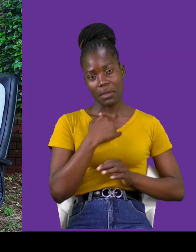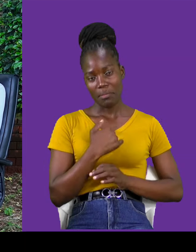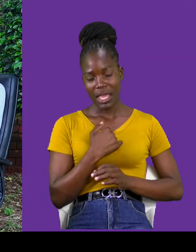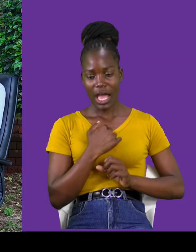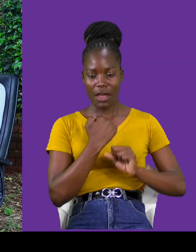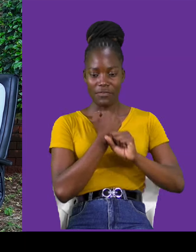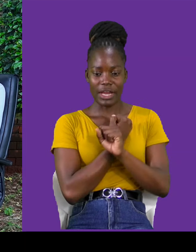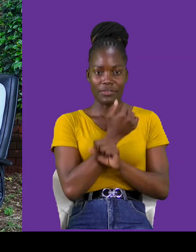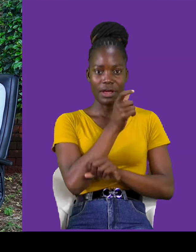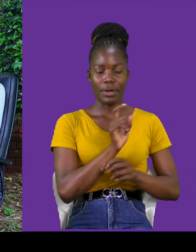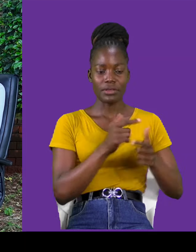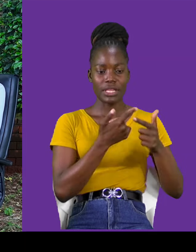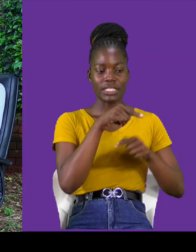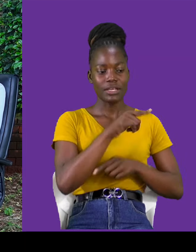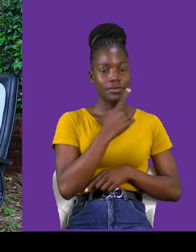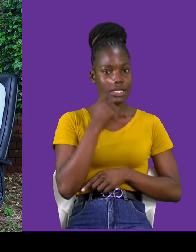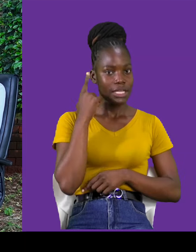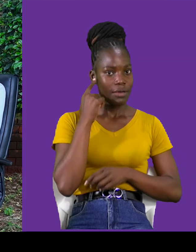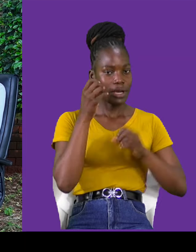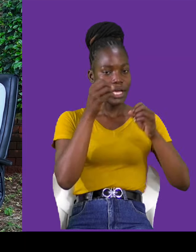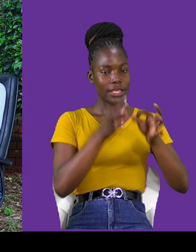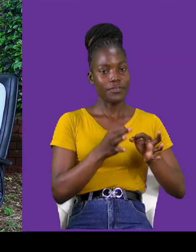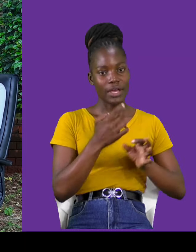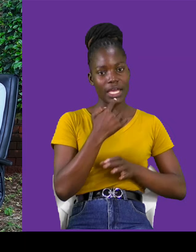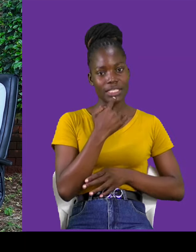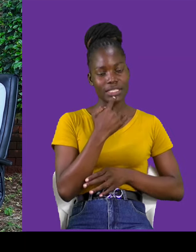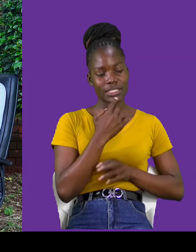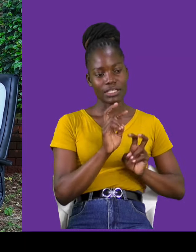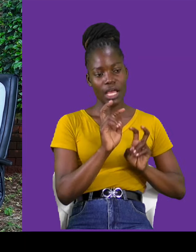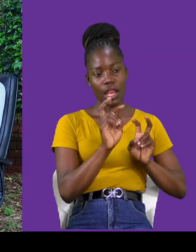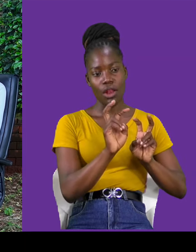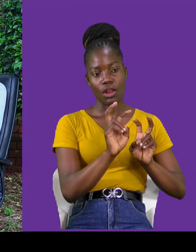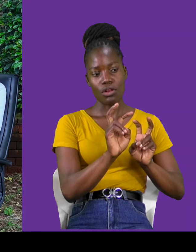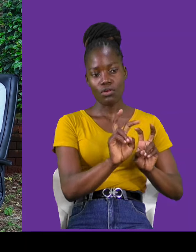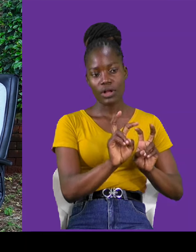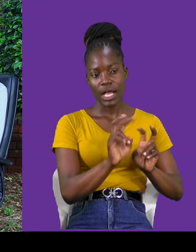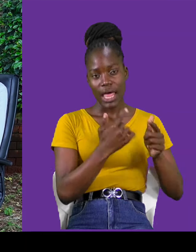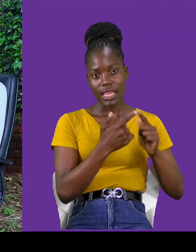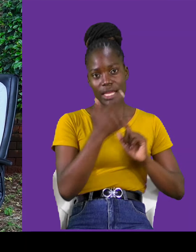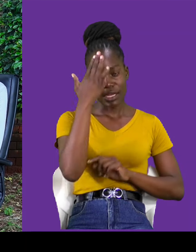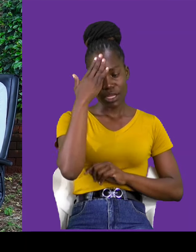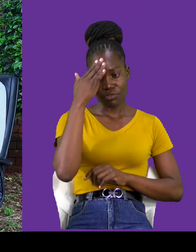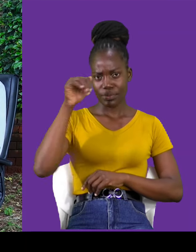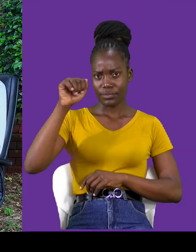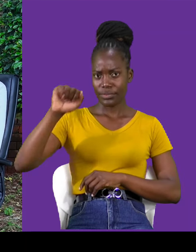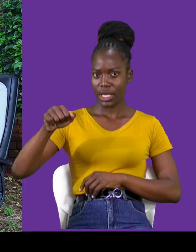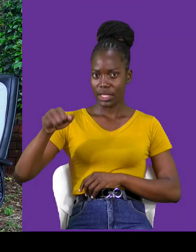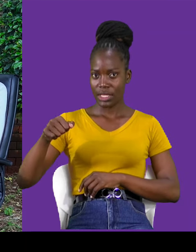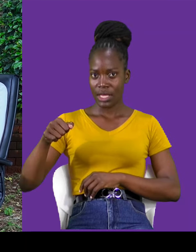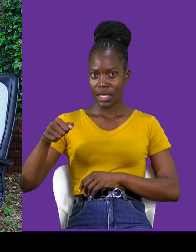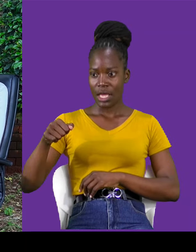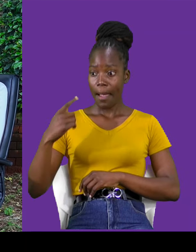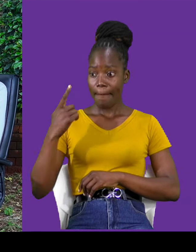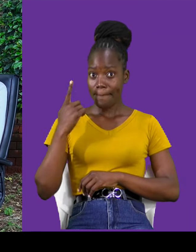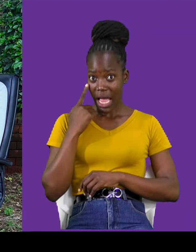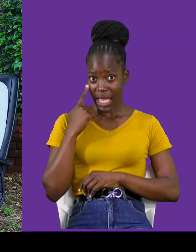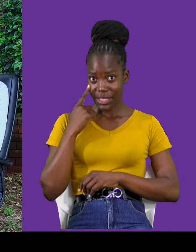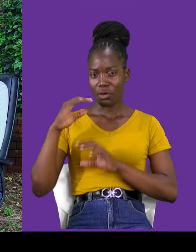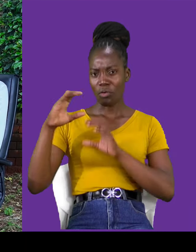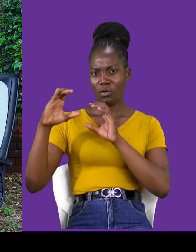and he's deaf, so if I just give him, like, a stare, atajua? Of course, macho huanga ina communicates, and if